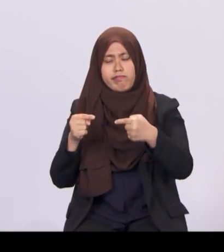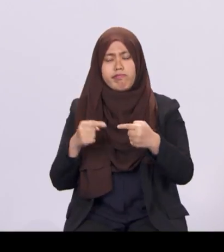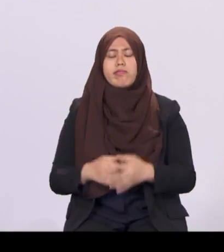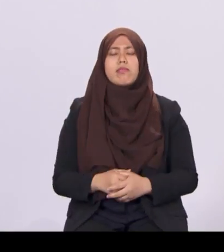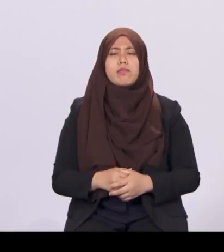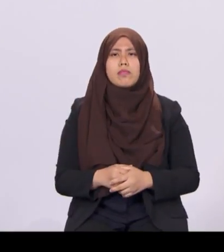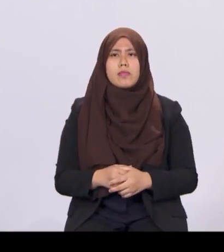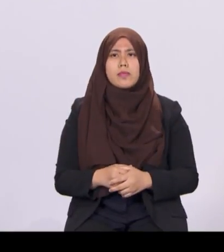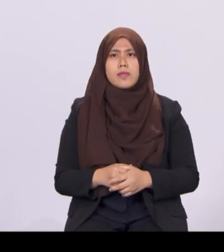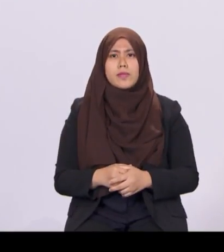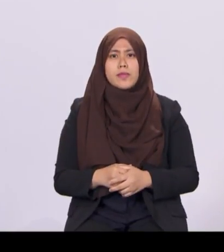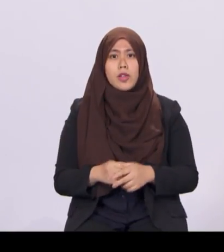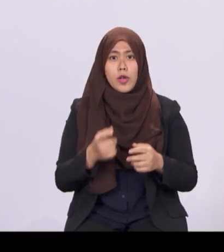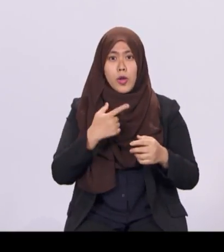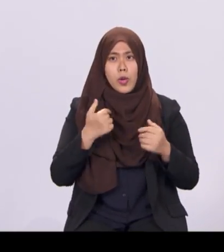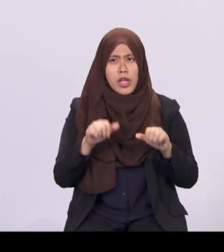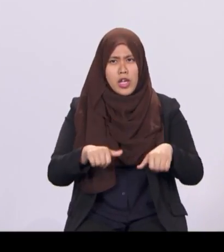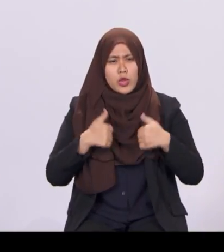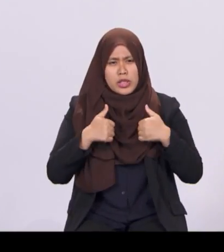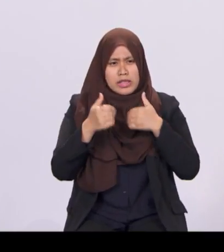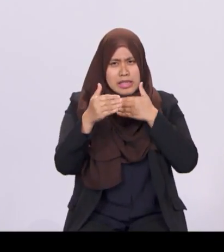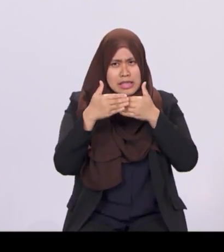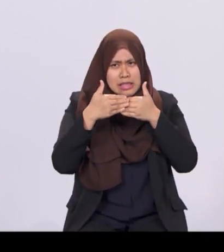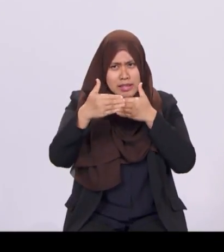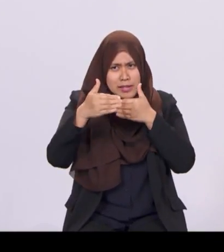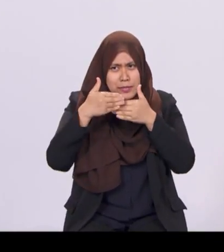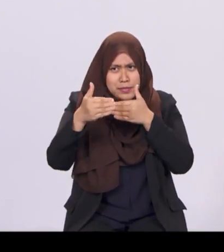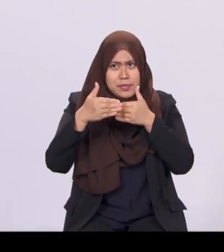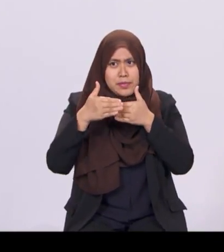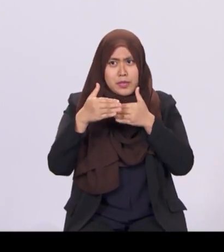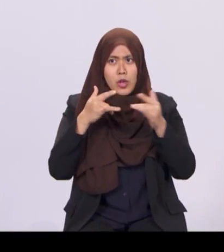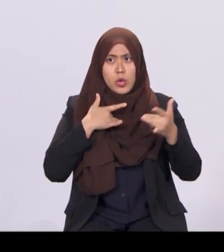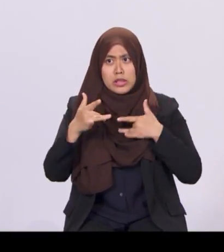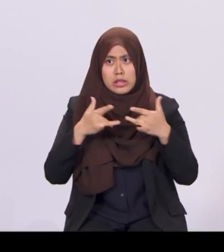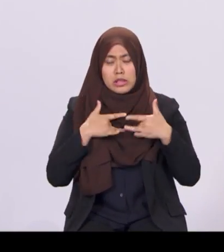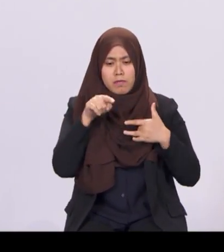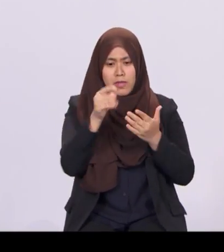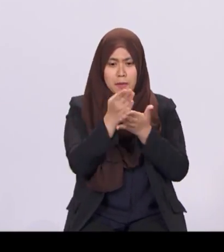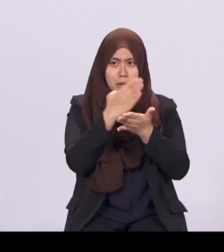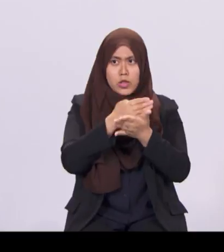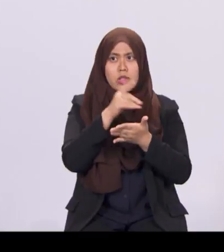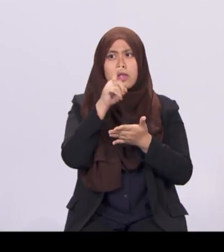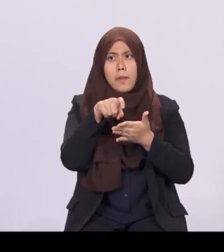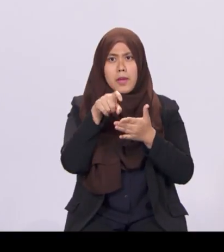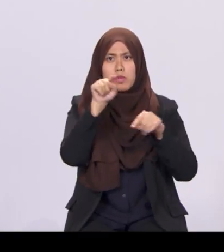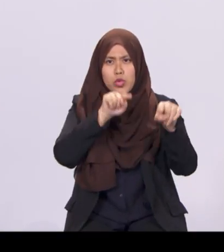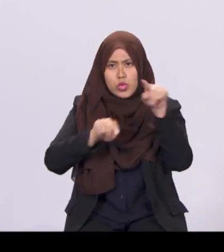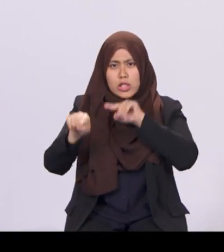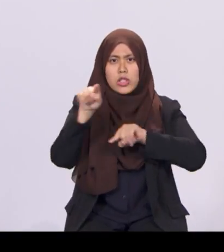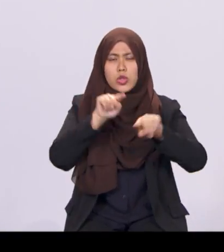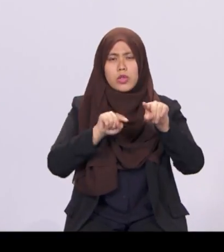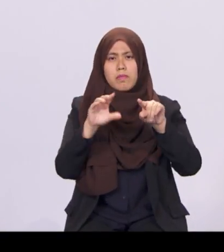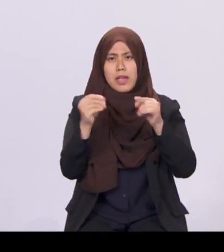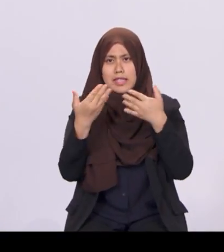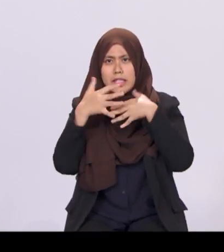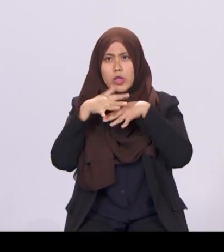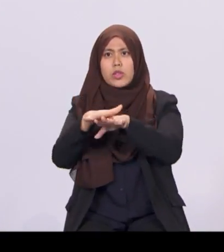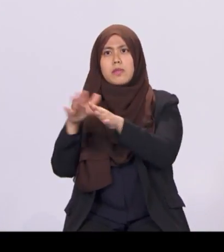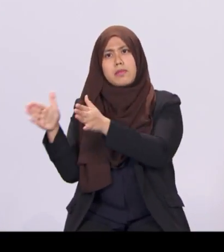While we address such near-term concerns, the Budget must be a strategic and integrated plan to position